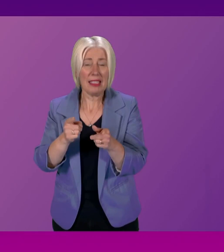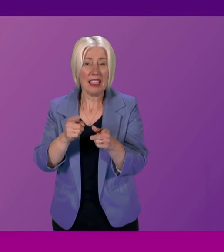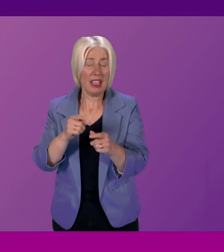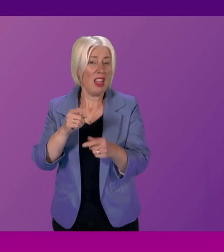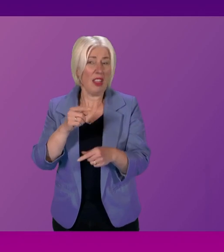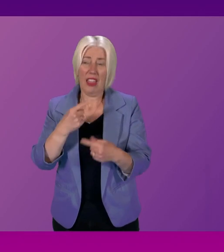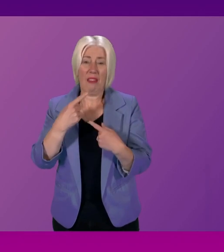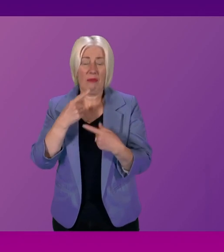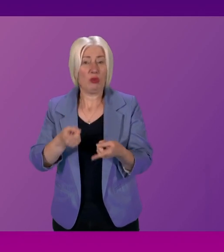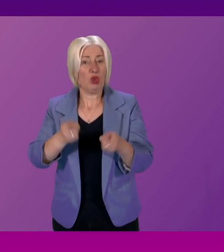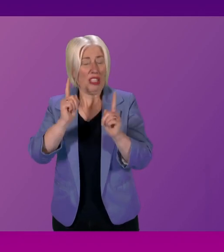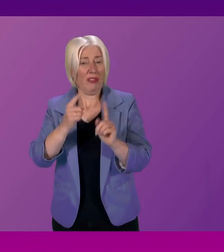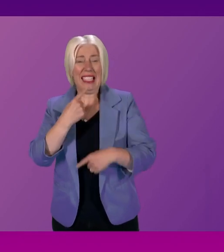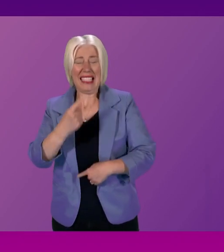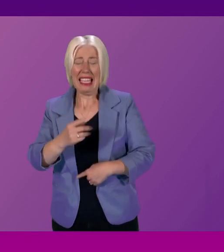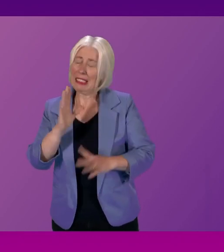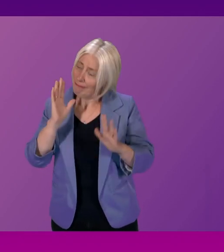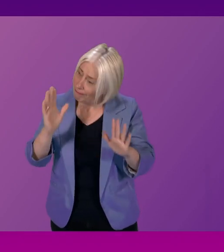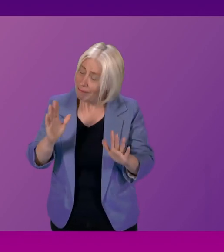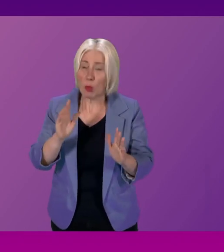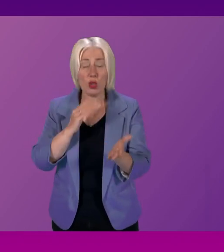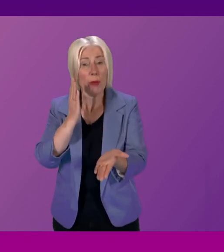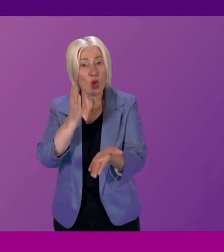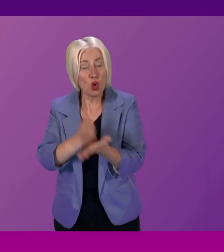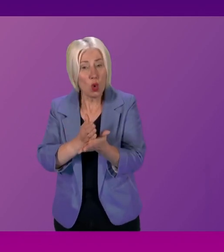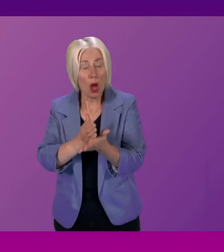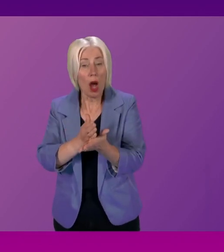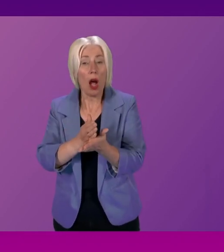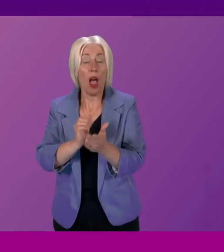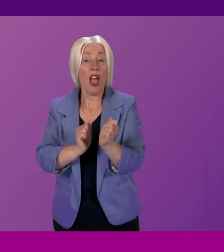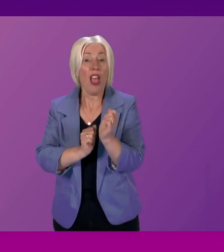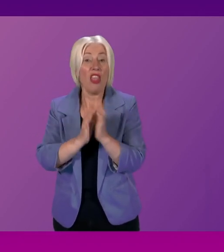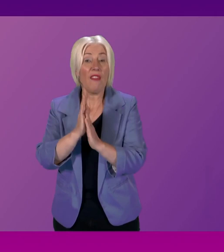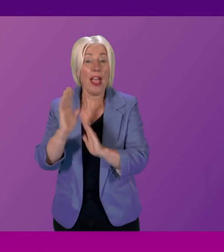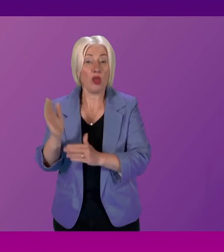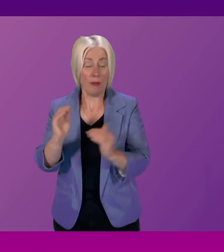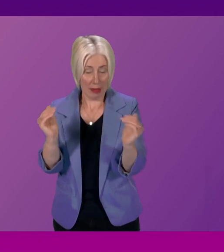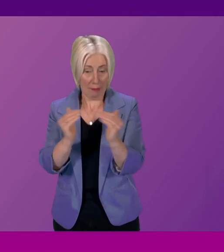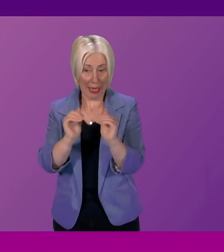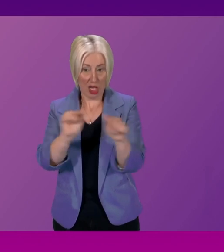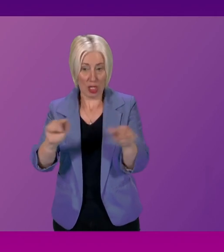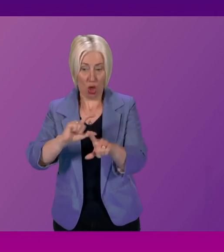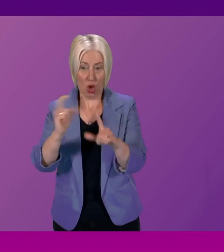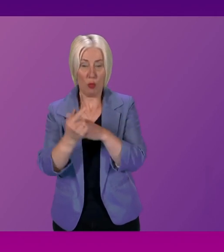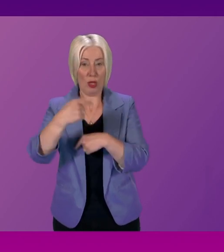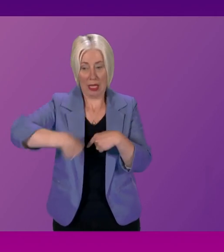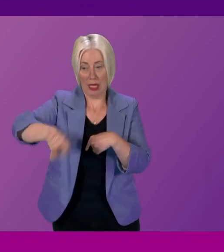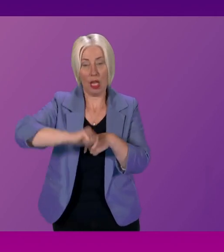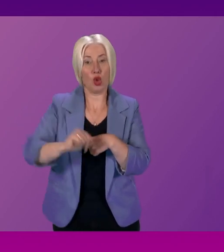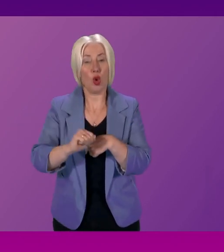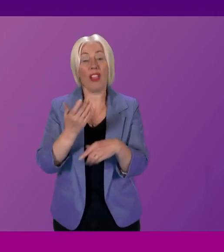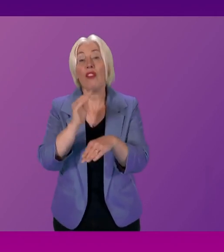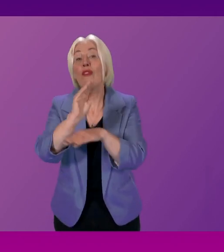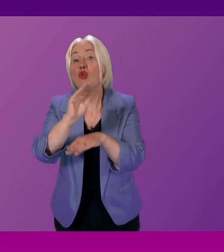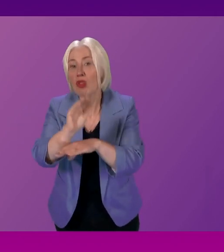Farris said, and I quote, we're trying to make sure we get a fire service that is fit for the communities of Scotland in the future. This gives us an